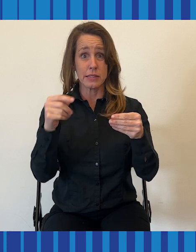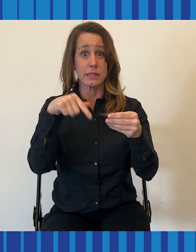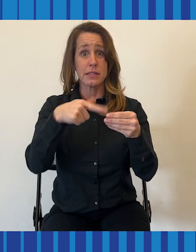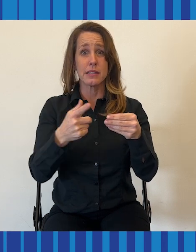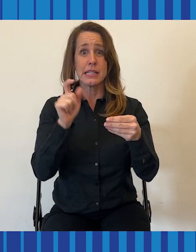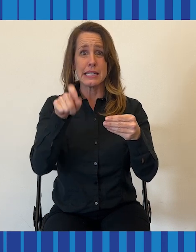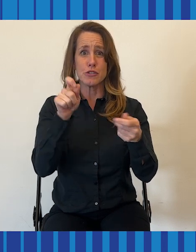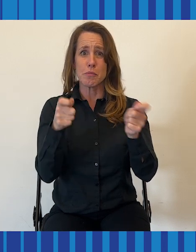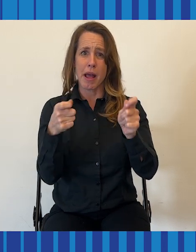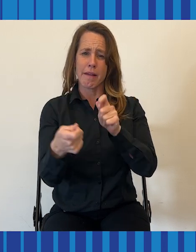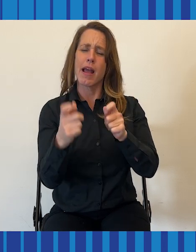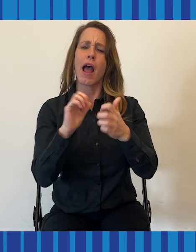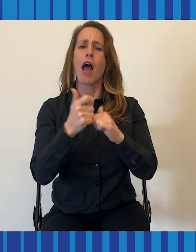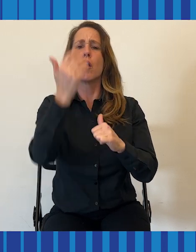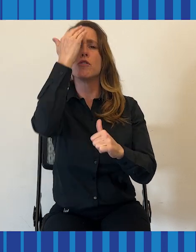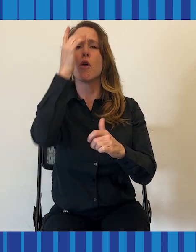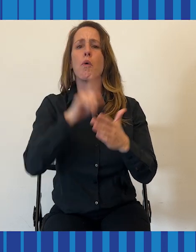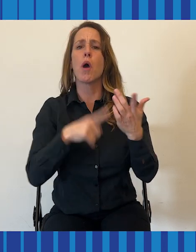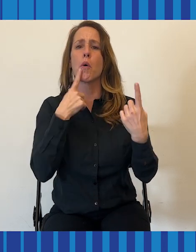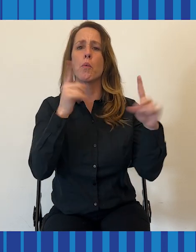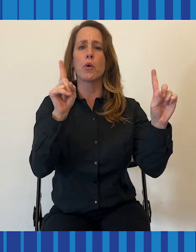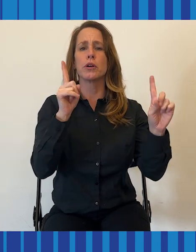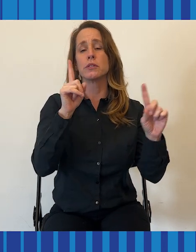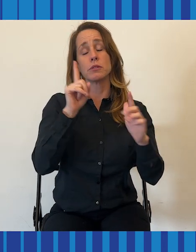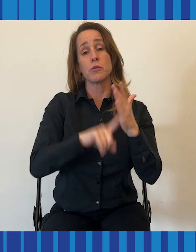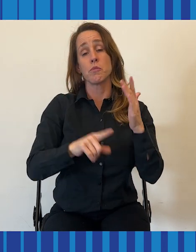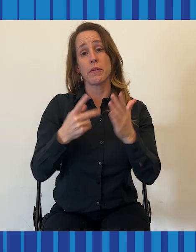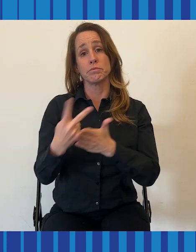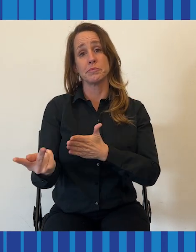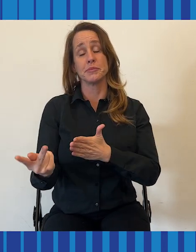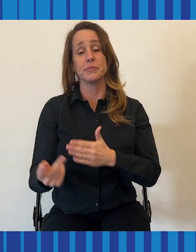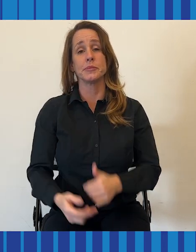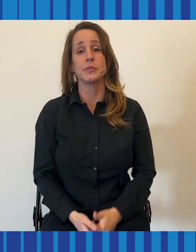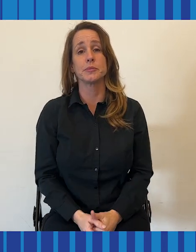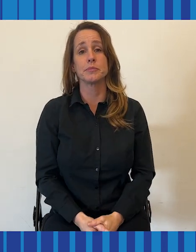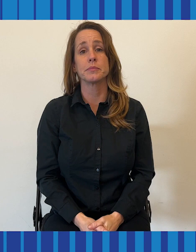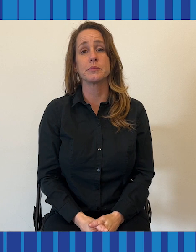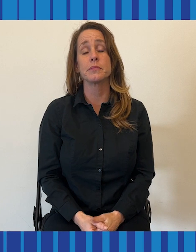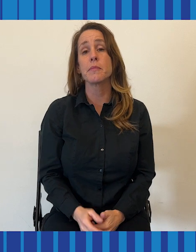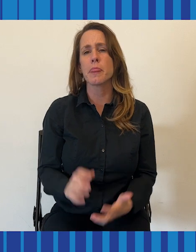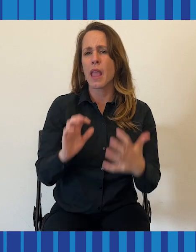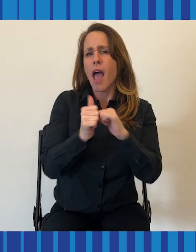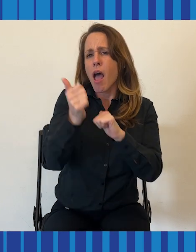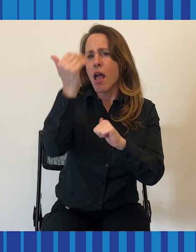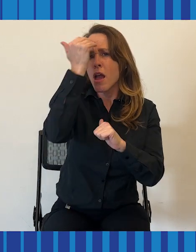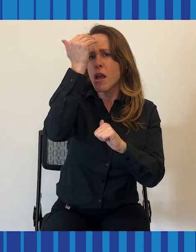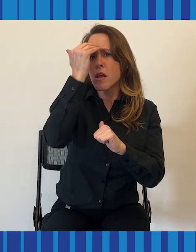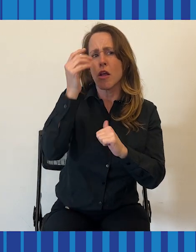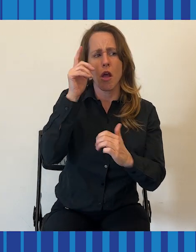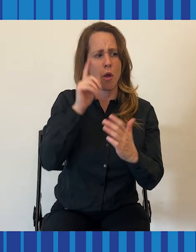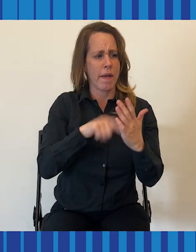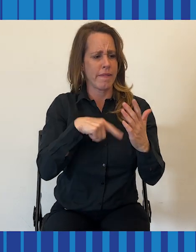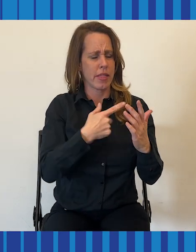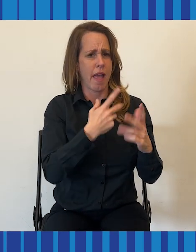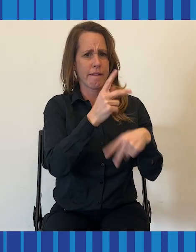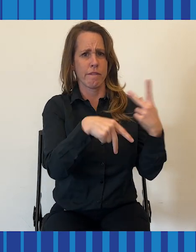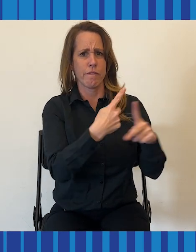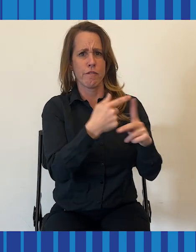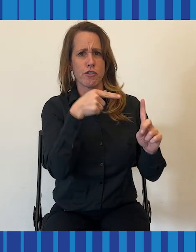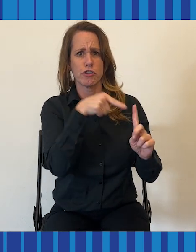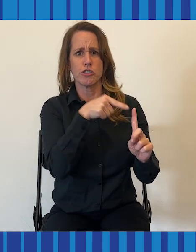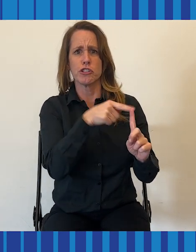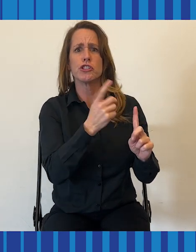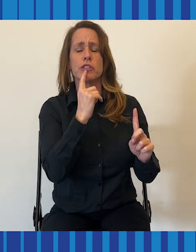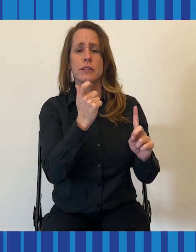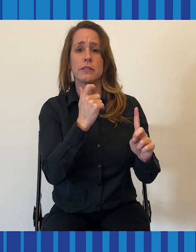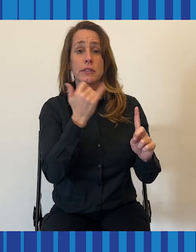How would they know if the version for people with hearing loss actually does more closely resemble the original version? Her solution was to first